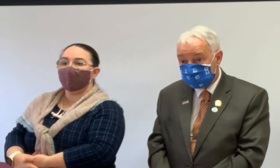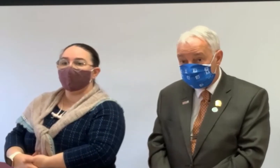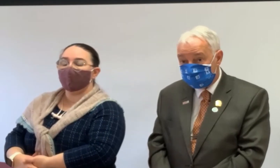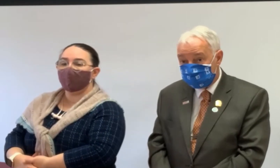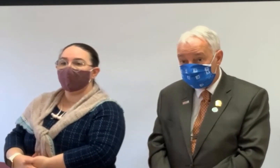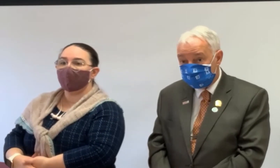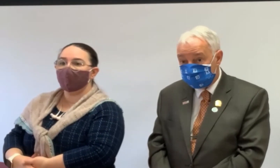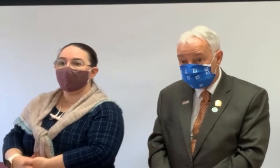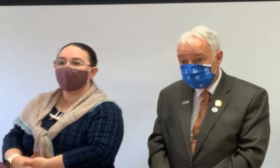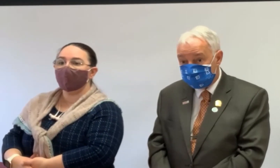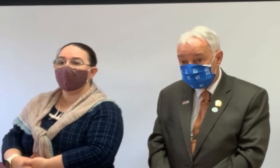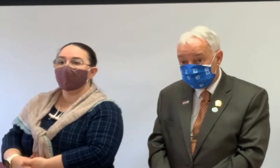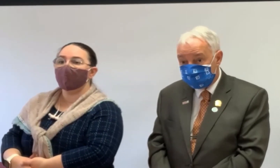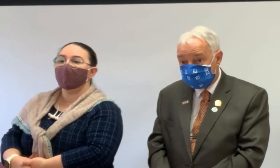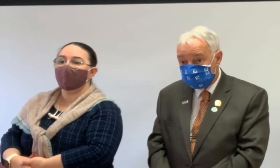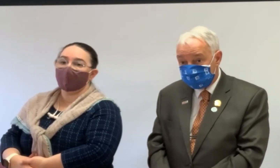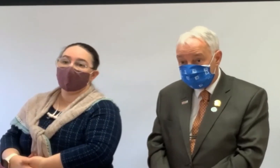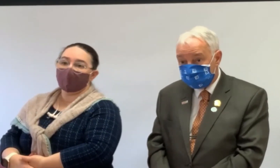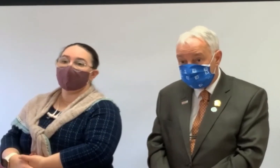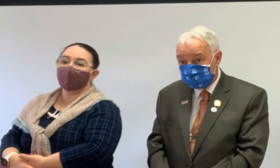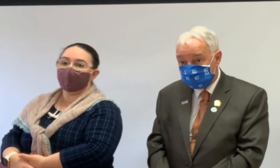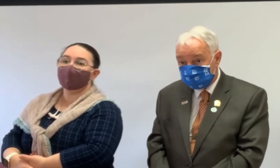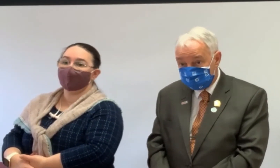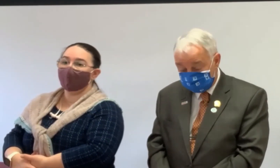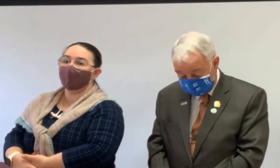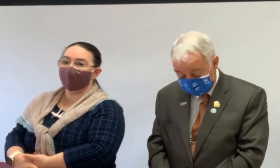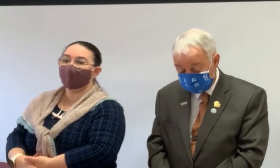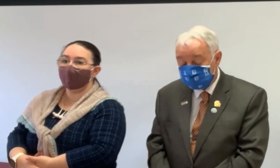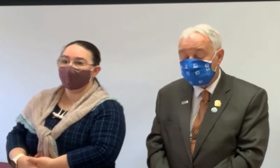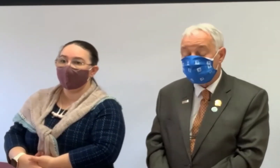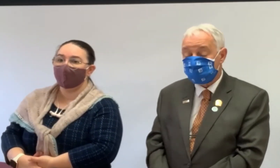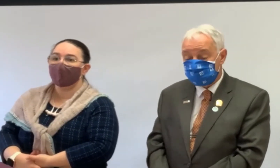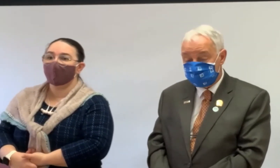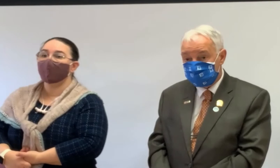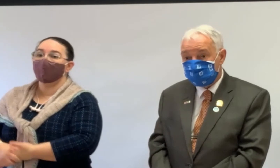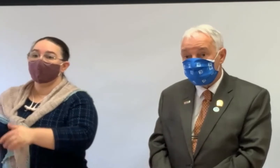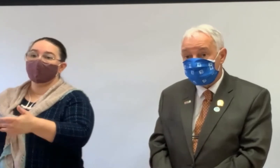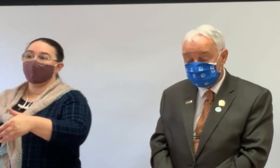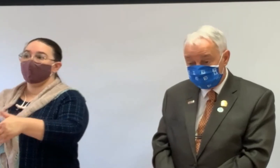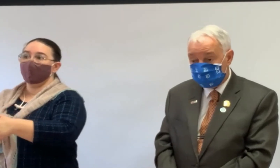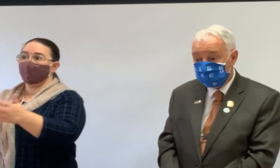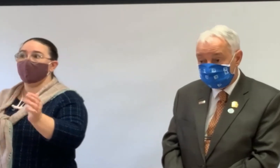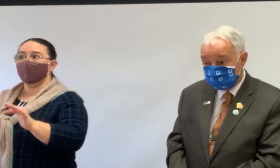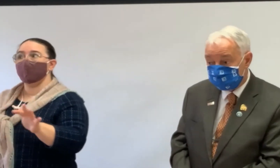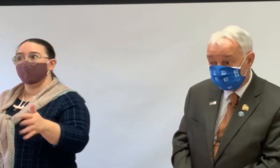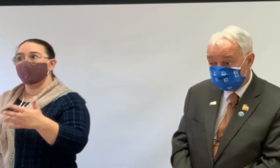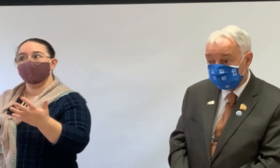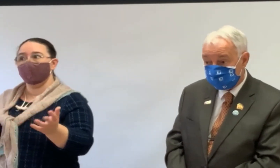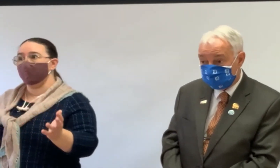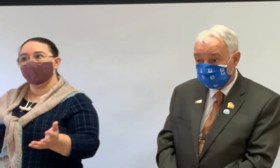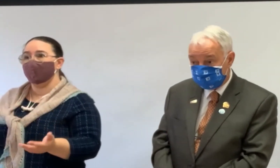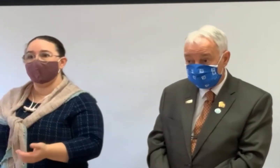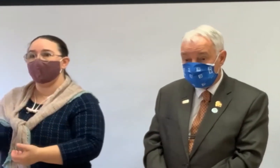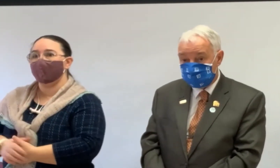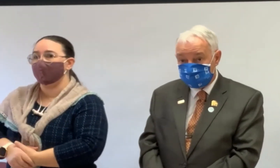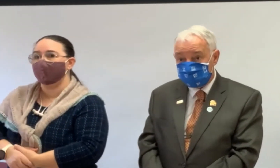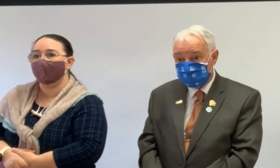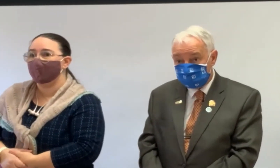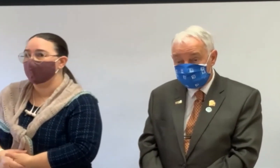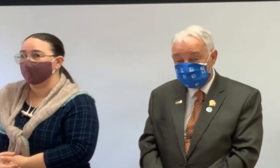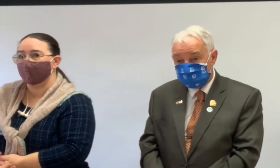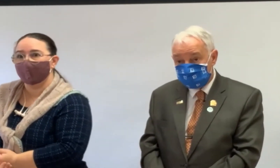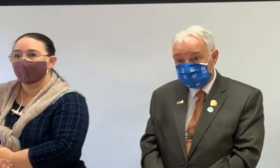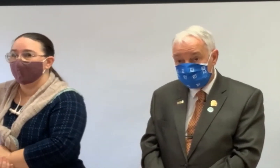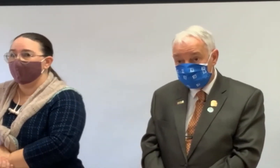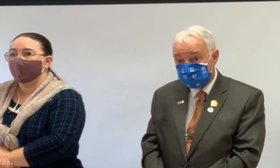always pay the taxes. Yeah. Here, in this part of the world, this is always about taxes.